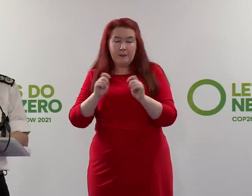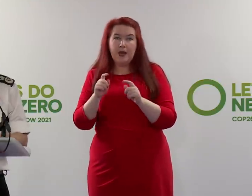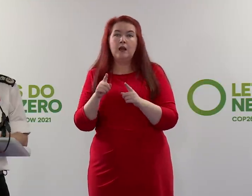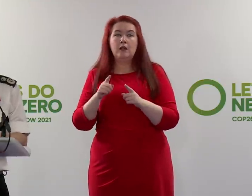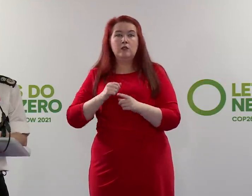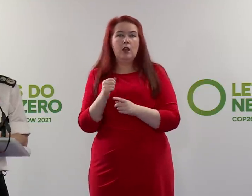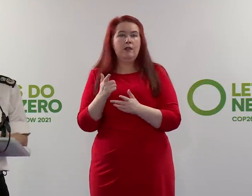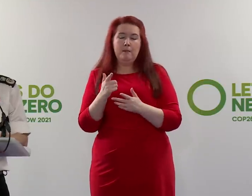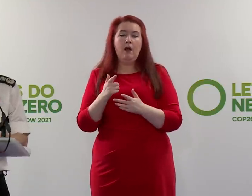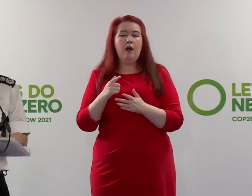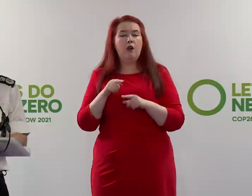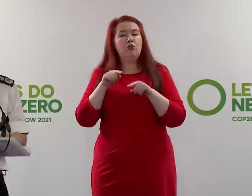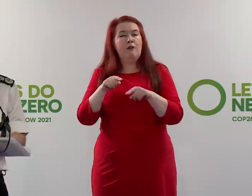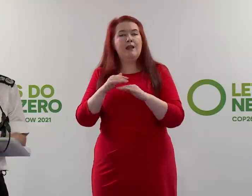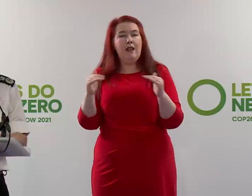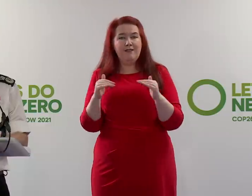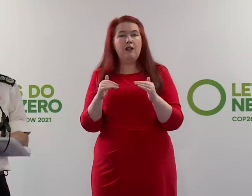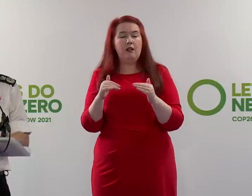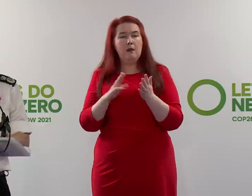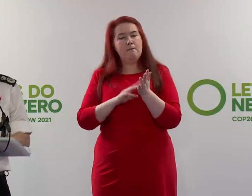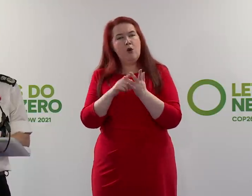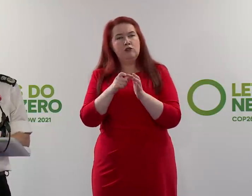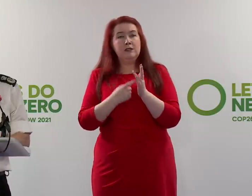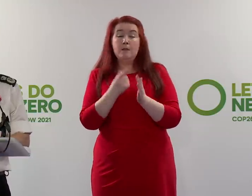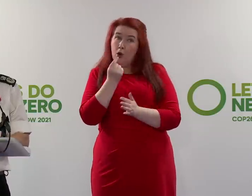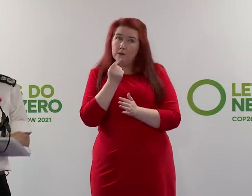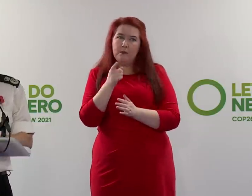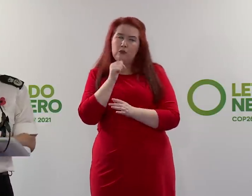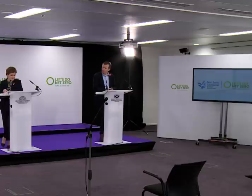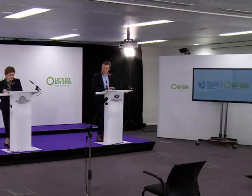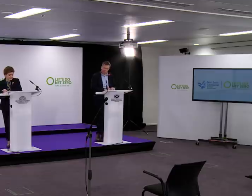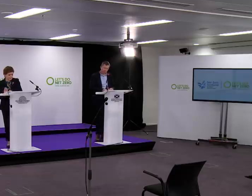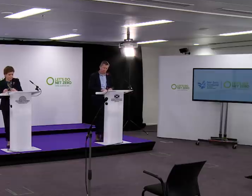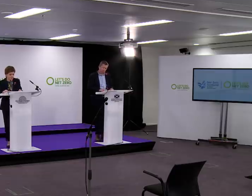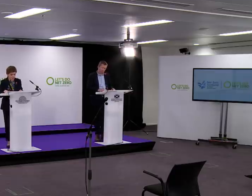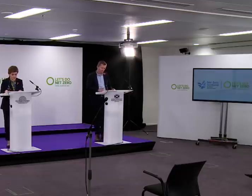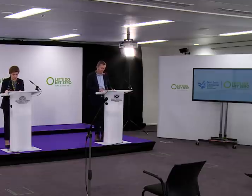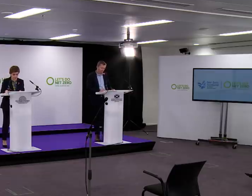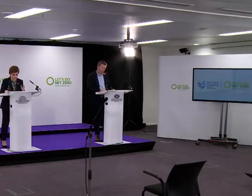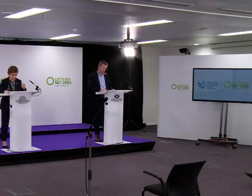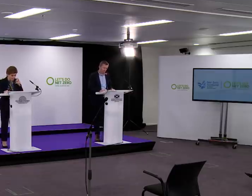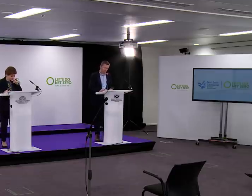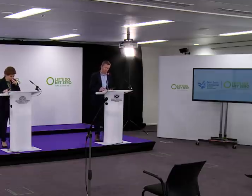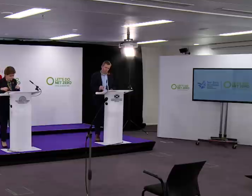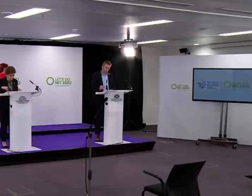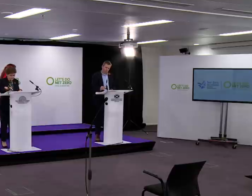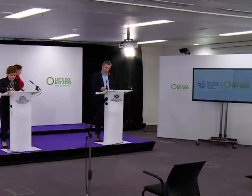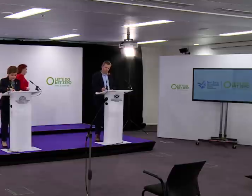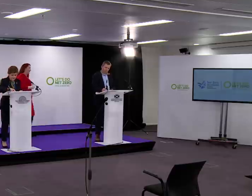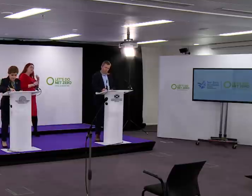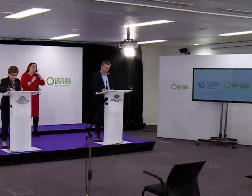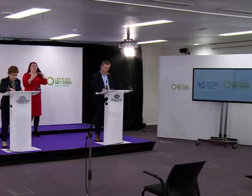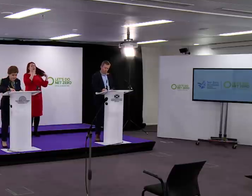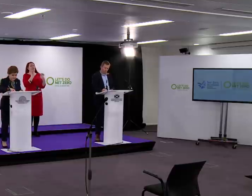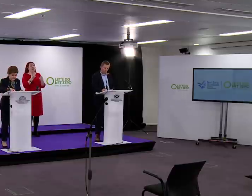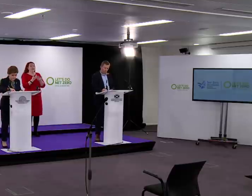level is moderate. An attack is possible, but it's not likely. Thank you. OK, thanks. We've got a few questions still to get through, but I want to give everybody